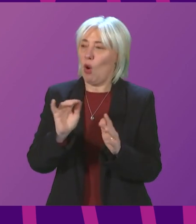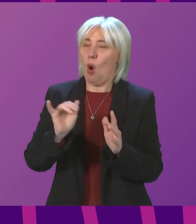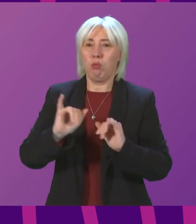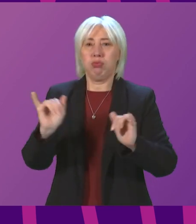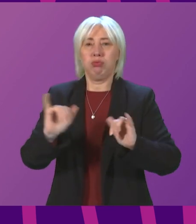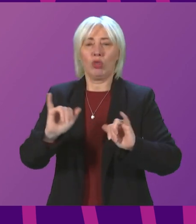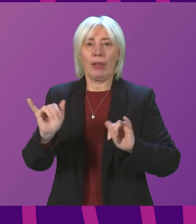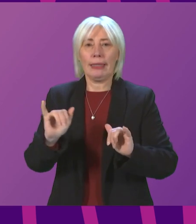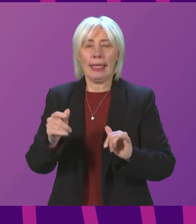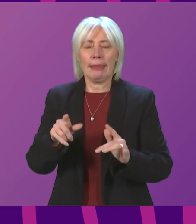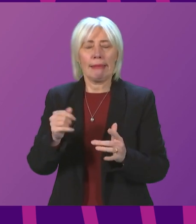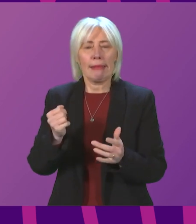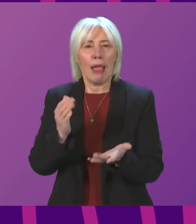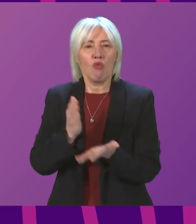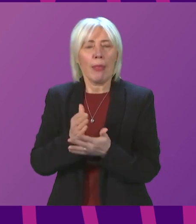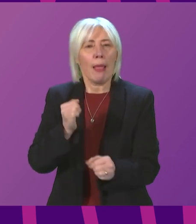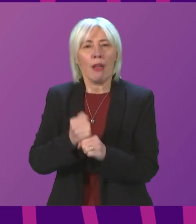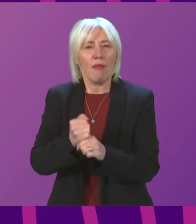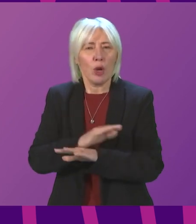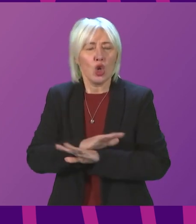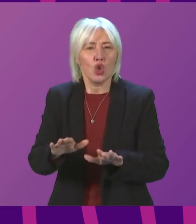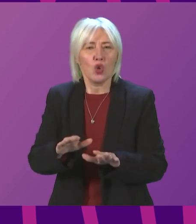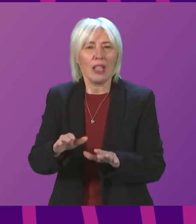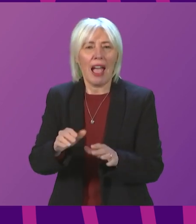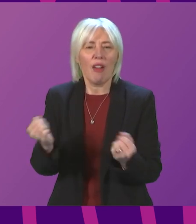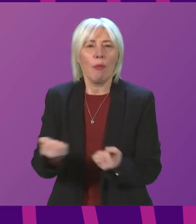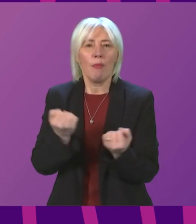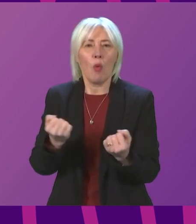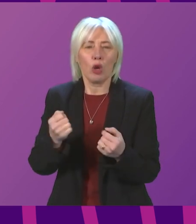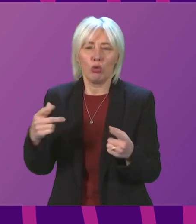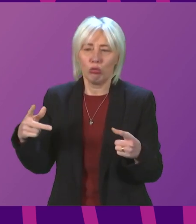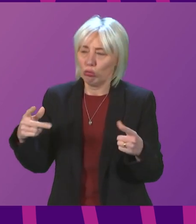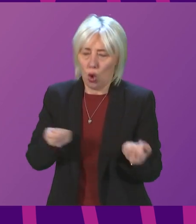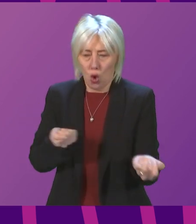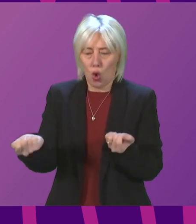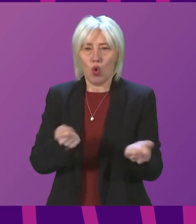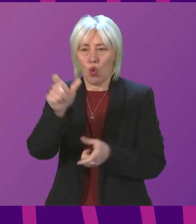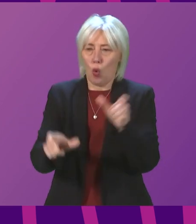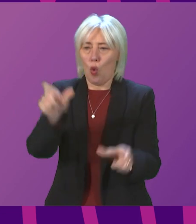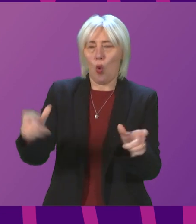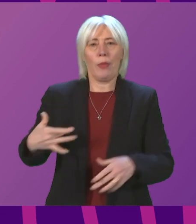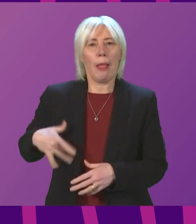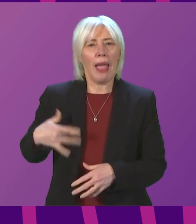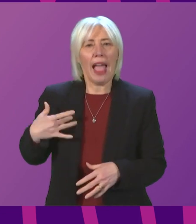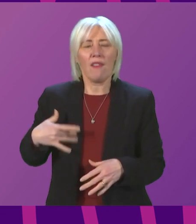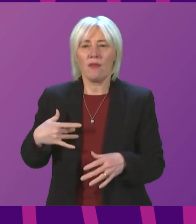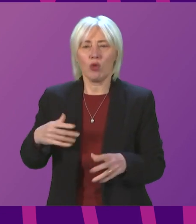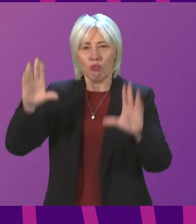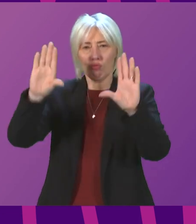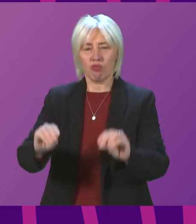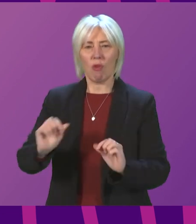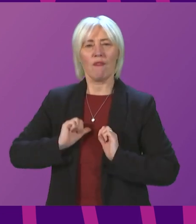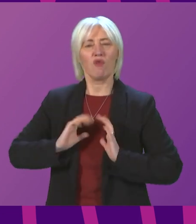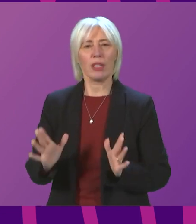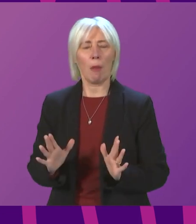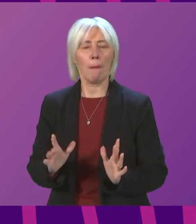the government shouldn't have such sweeping, extensive powers to curb freedoms and control people's lives. So, First Minister, why does your